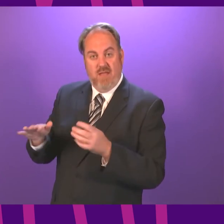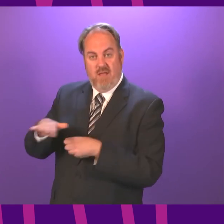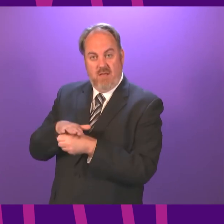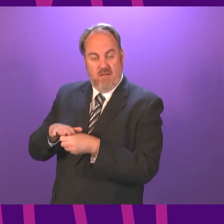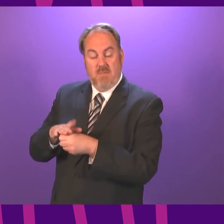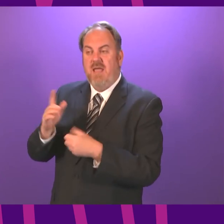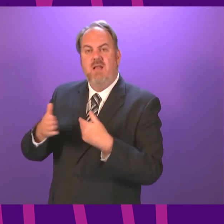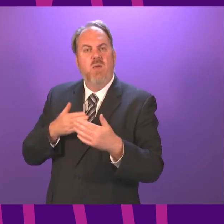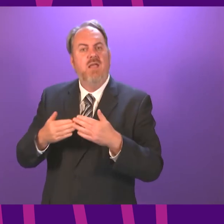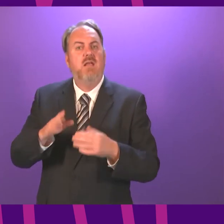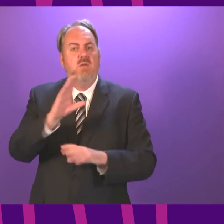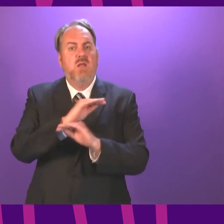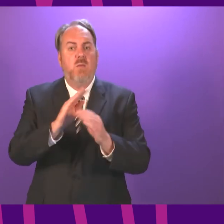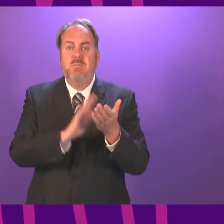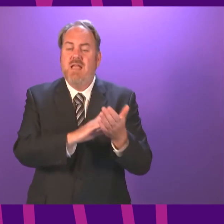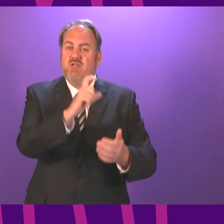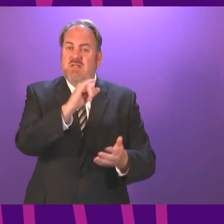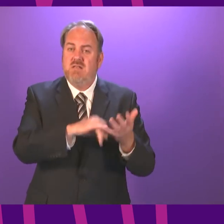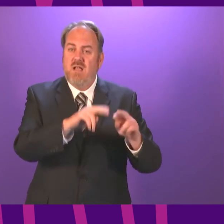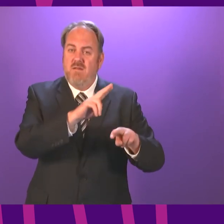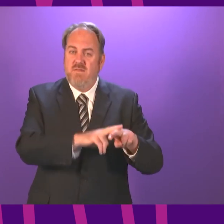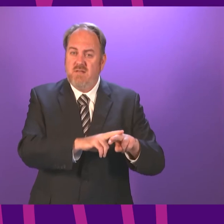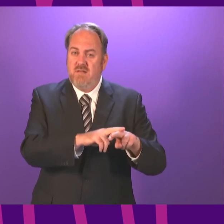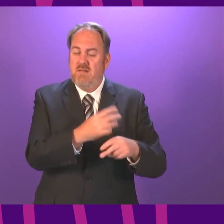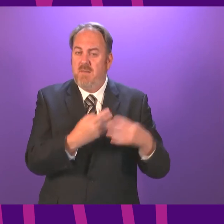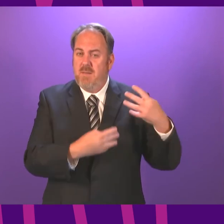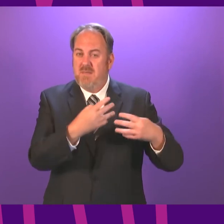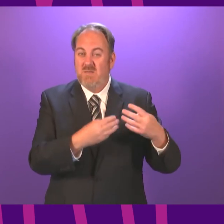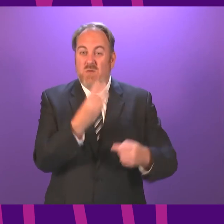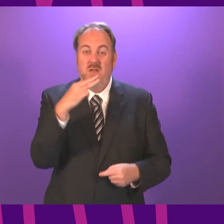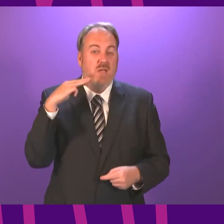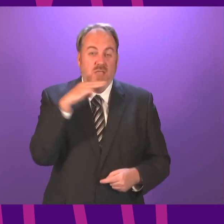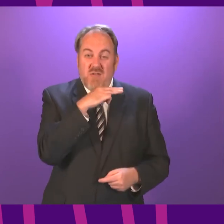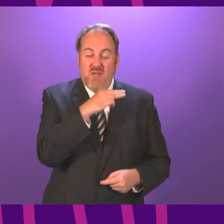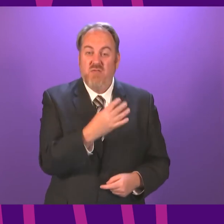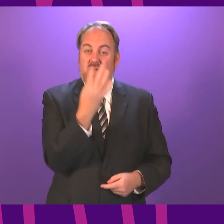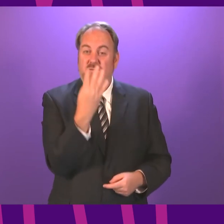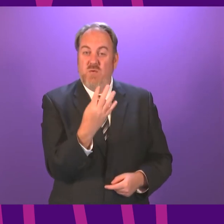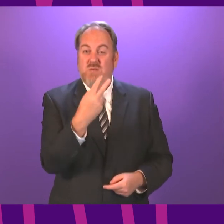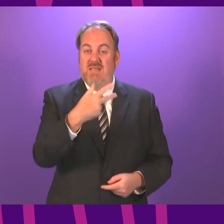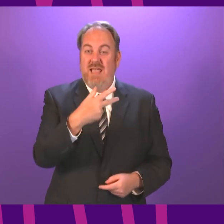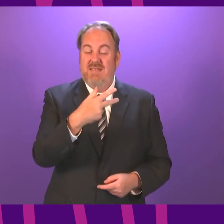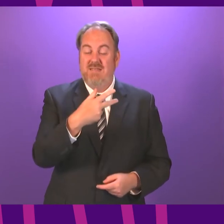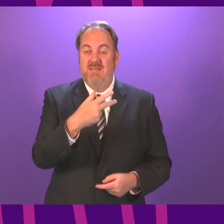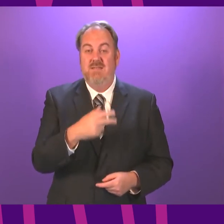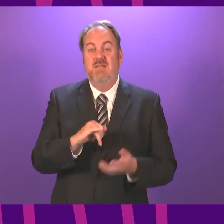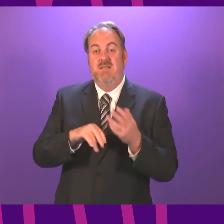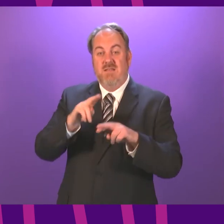In relation to Manchester and Salford, Manchester was sitting at 348, Salford at